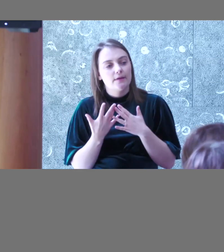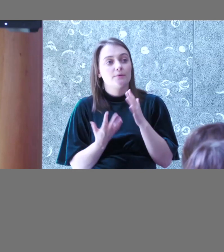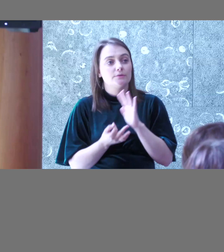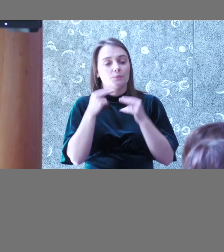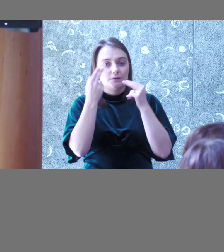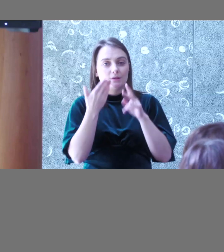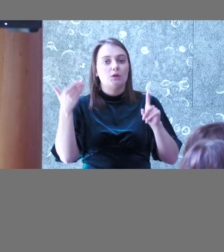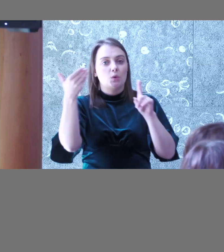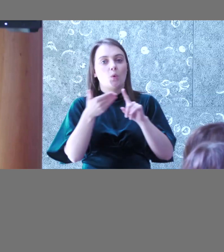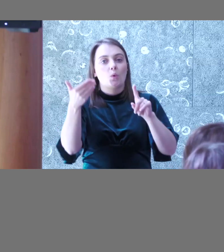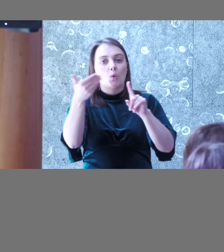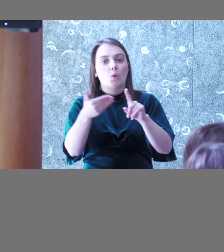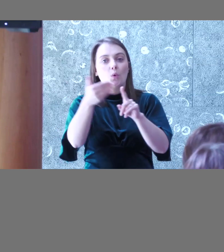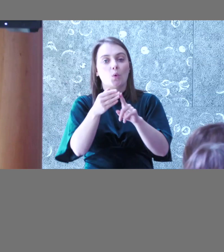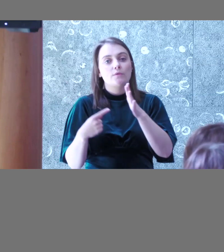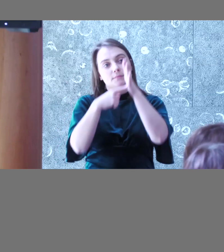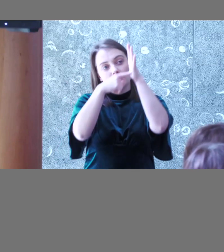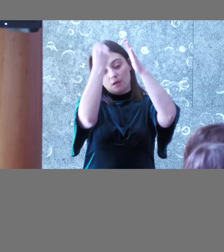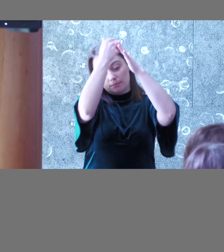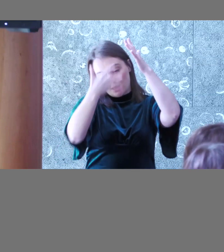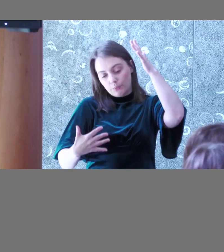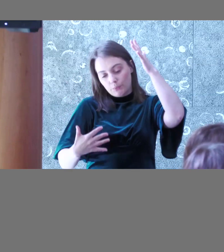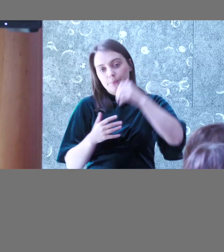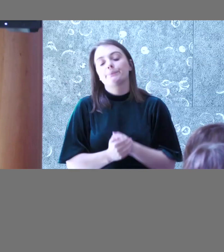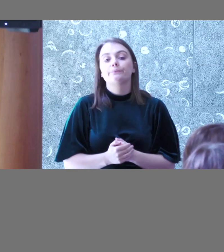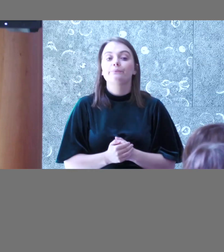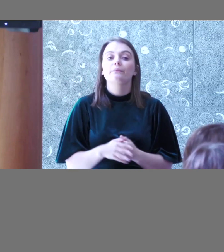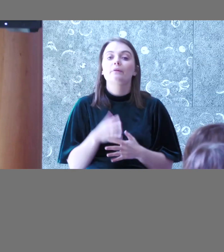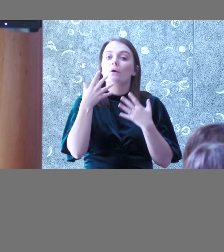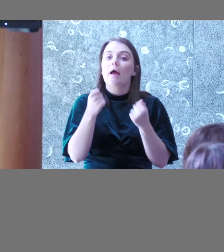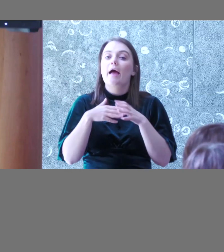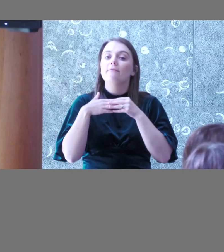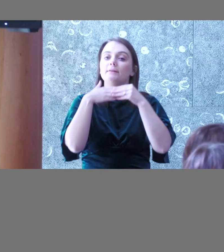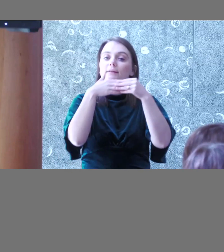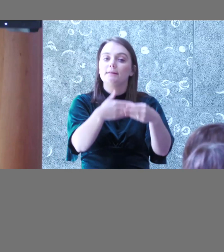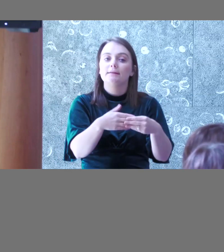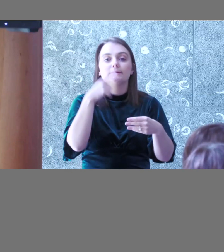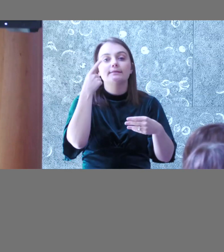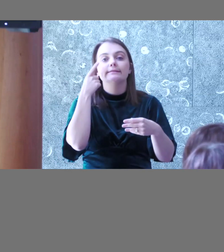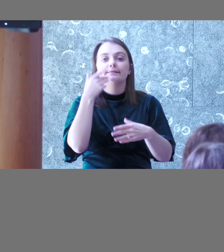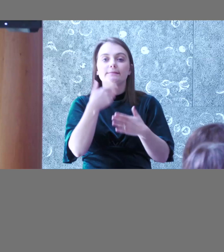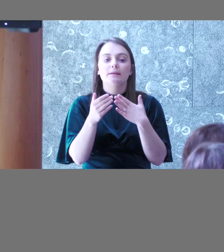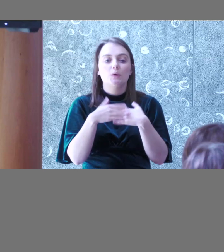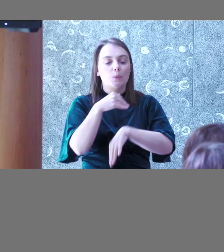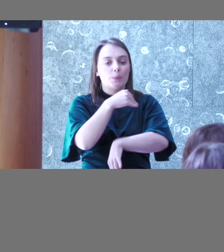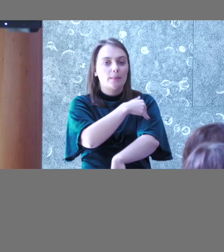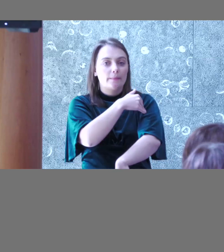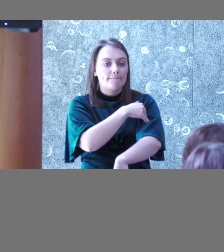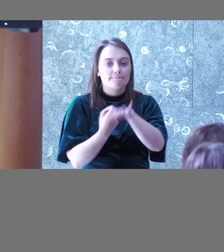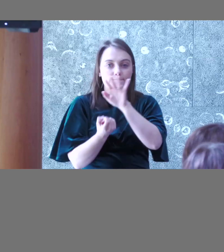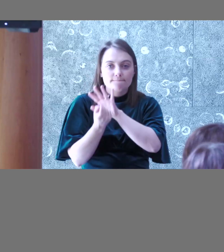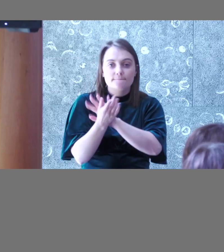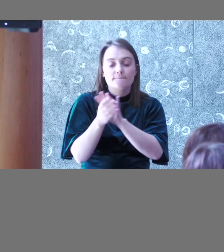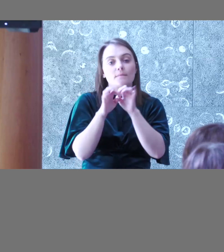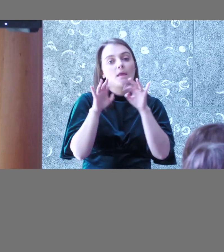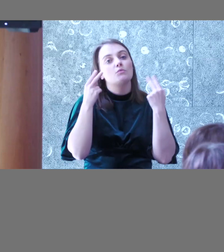goals from the very top, and I think having leaders see the actual issues, like, everyone that's seen Brian's